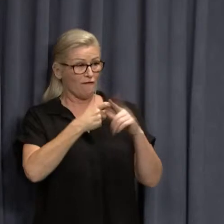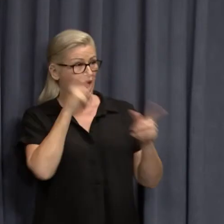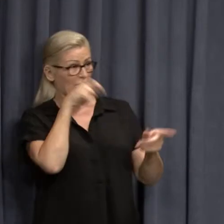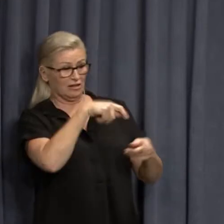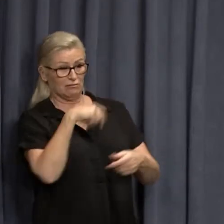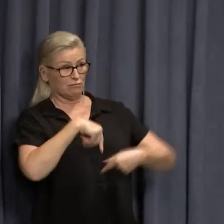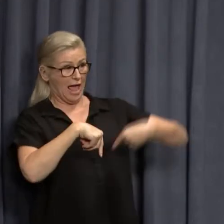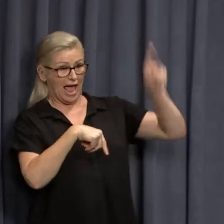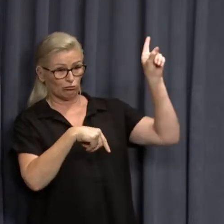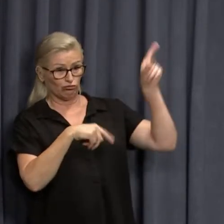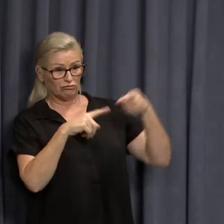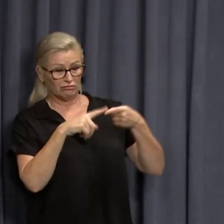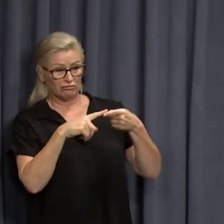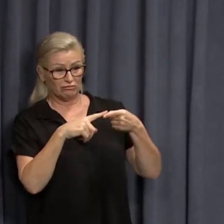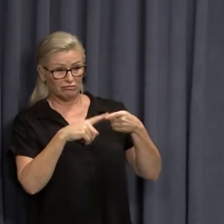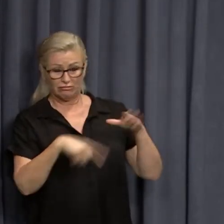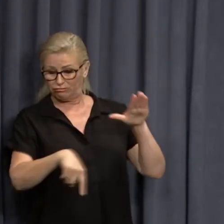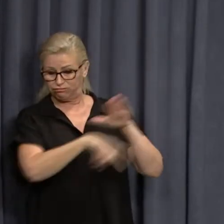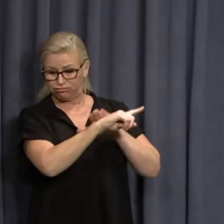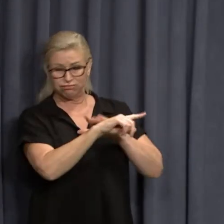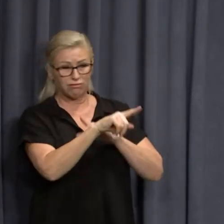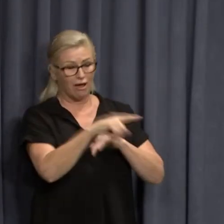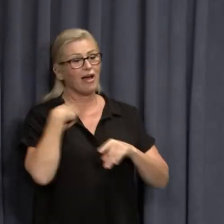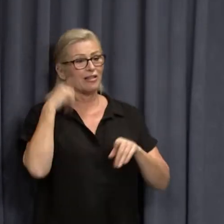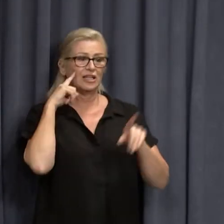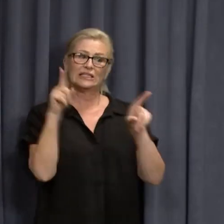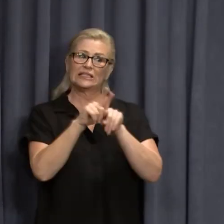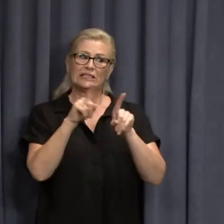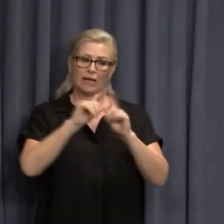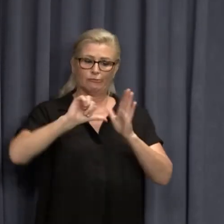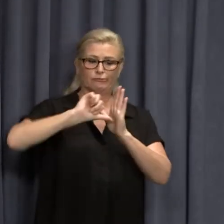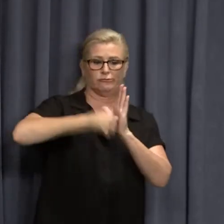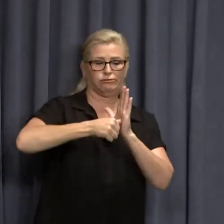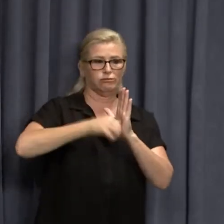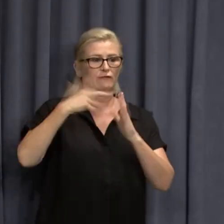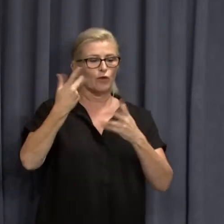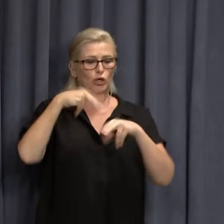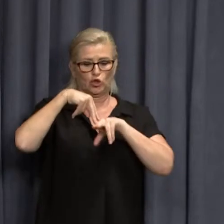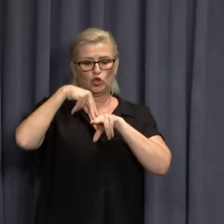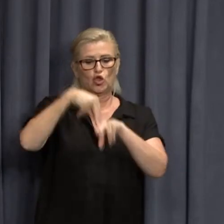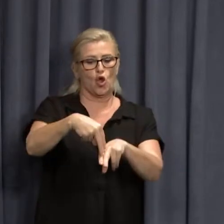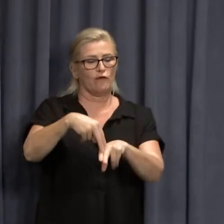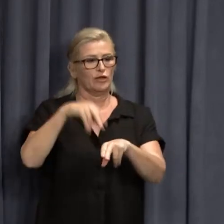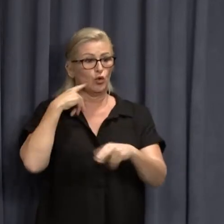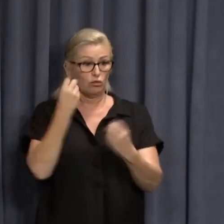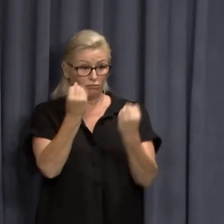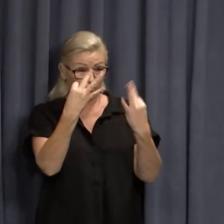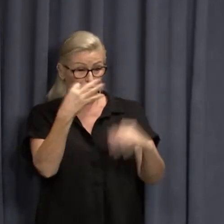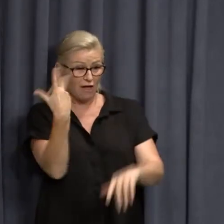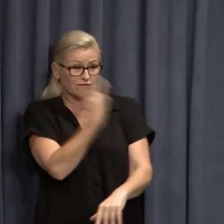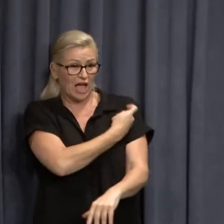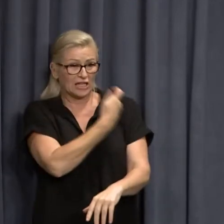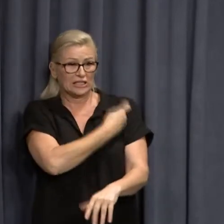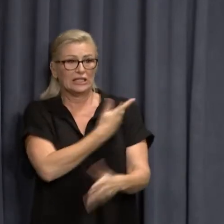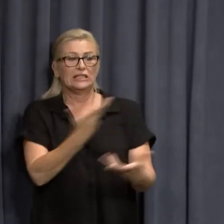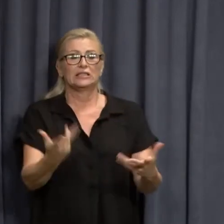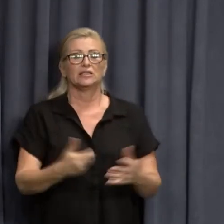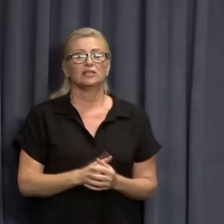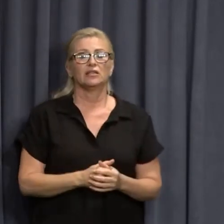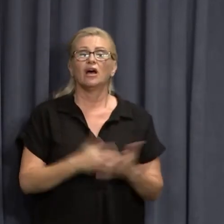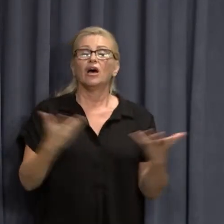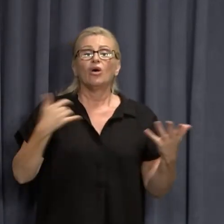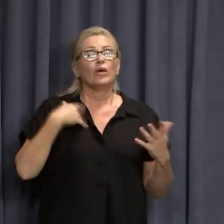be pretty tough on people, surfers coming internationally who aren't vaxxed. Look,